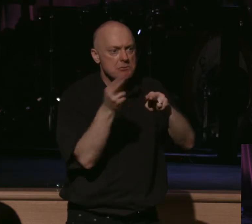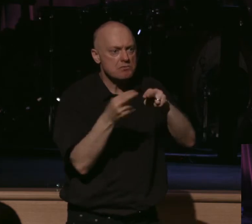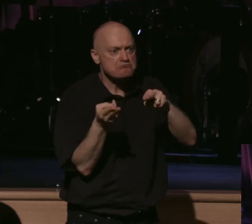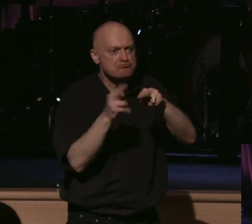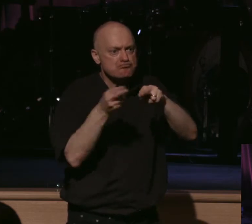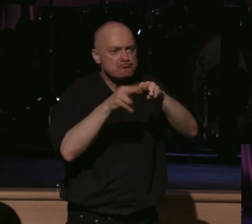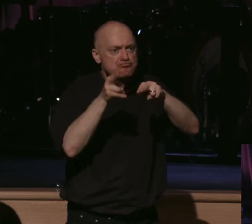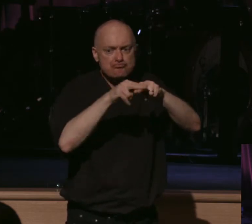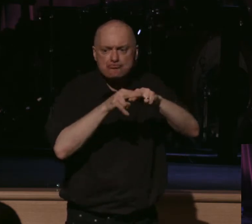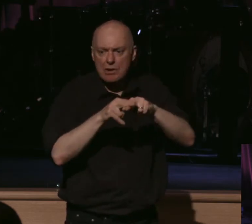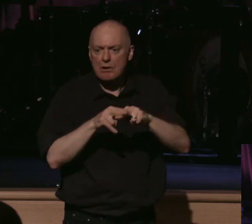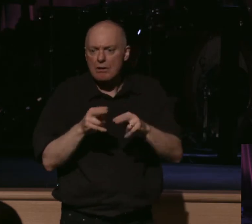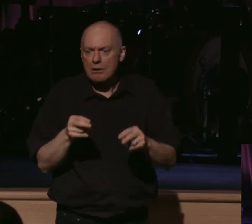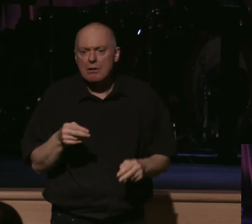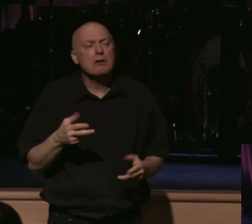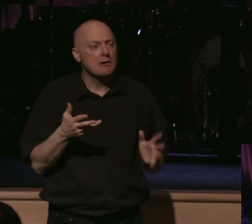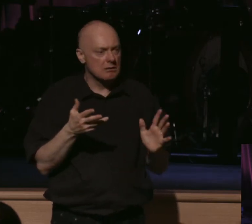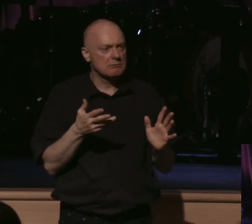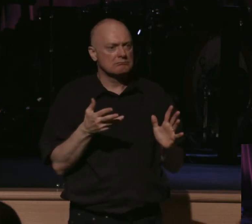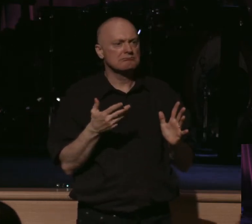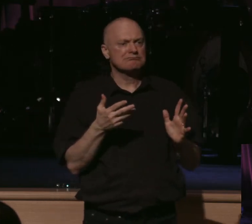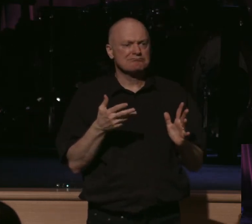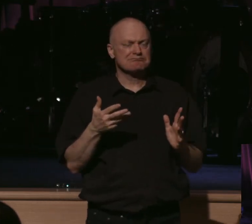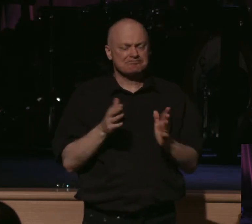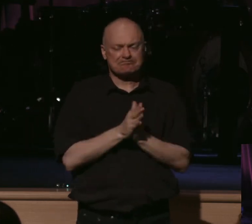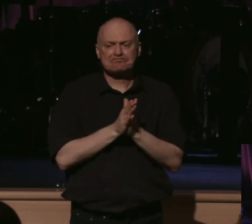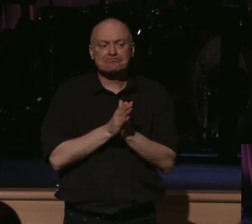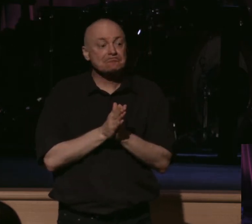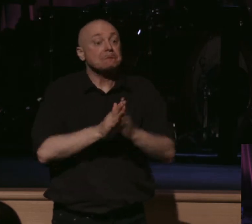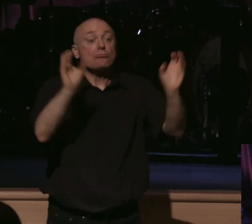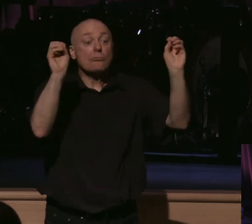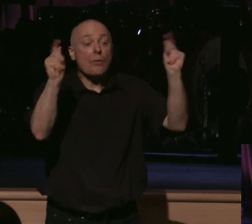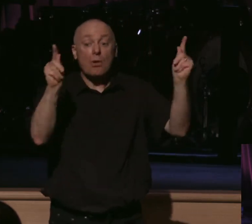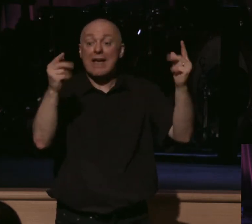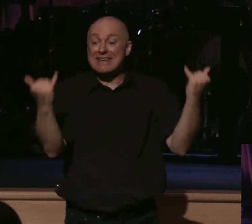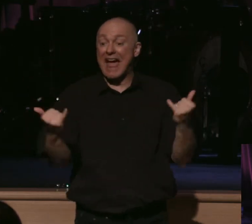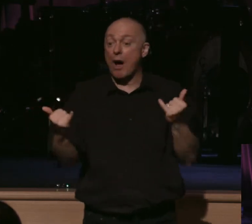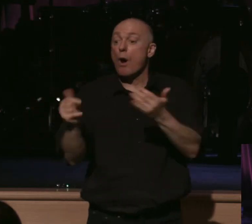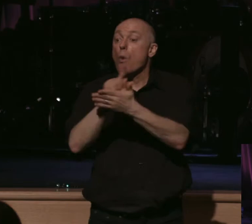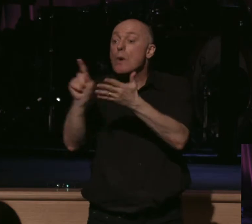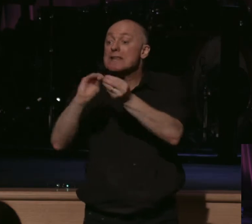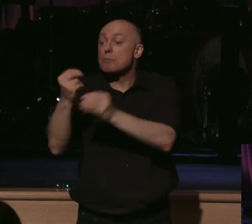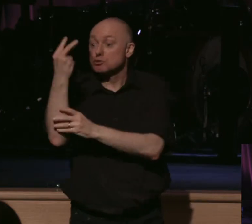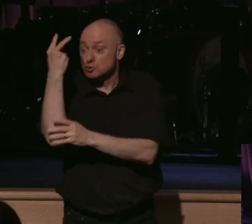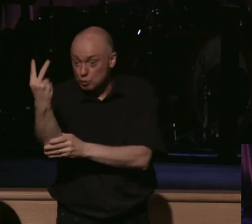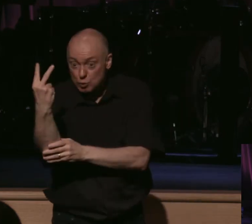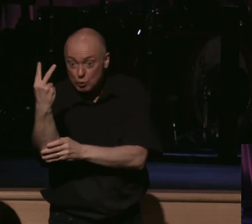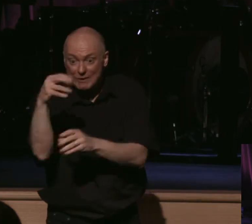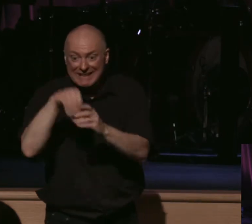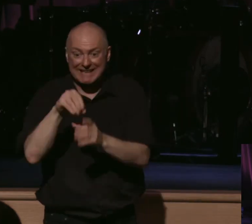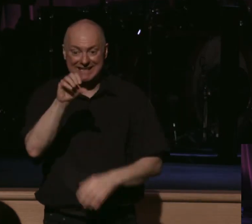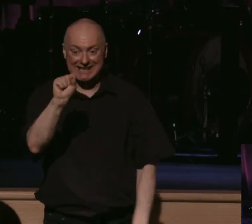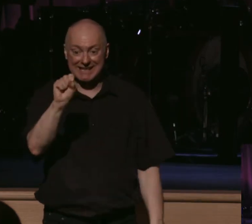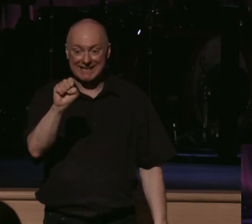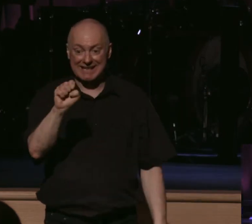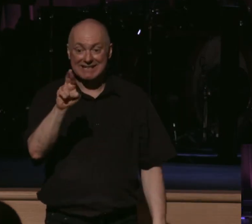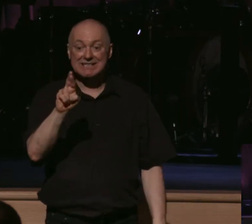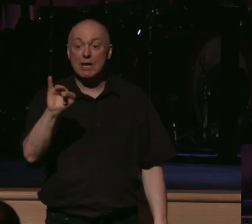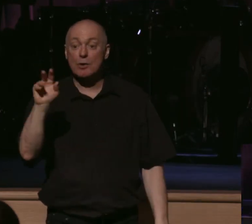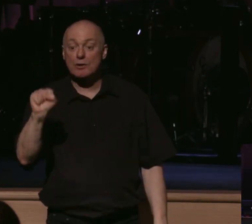sense, we will continue to update you as a church as a whole too. All right, week number two in our series here. And here's what our series is called.